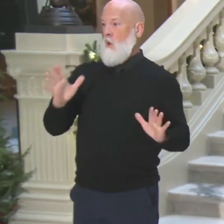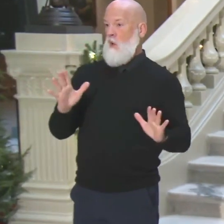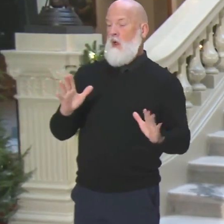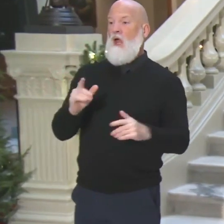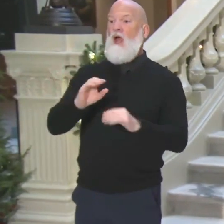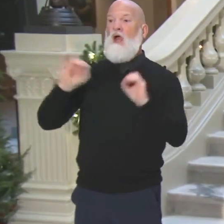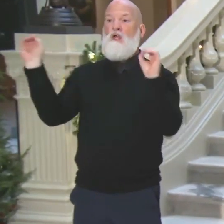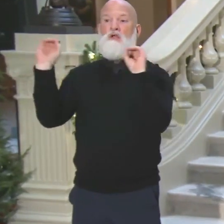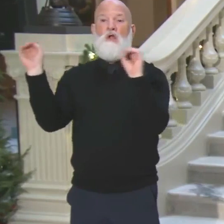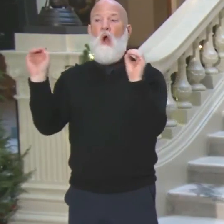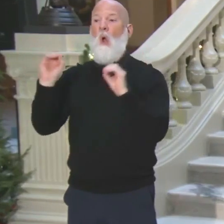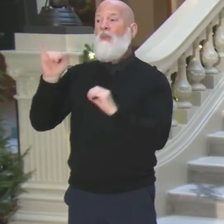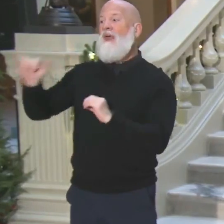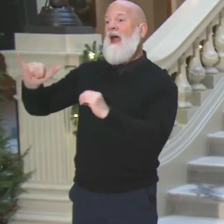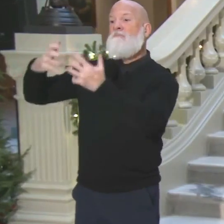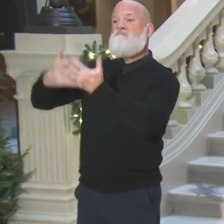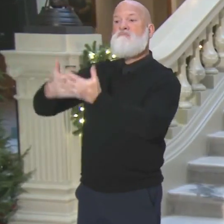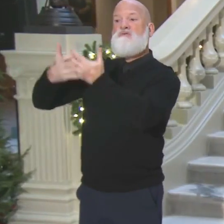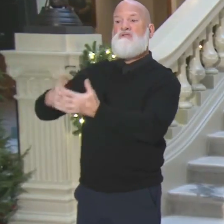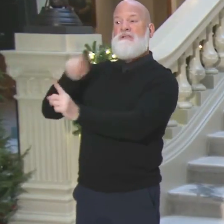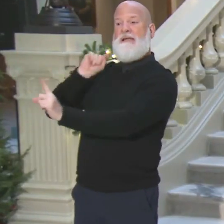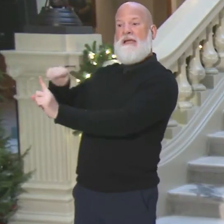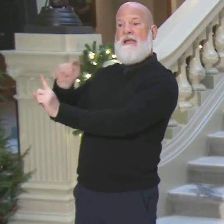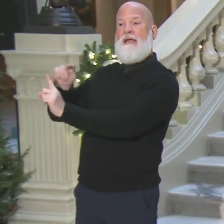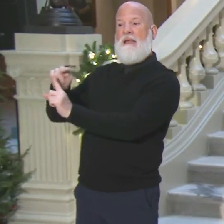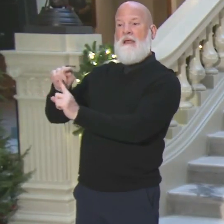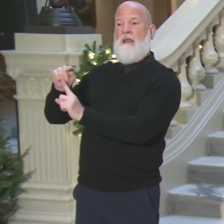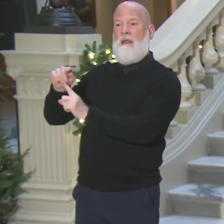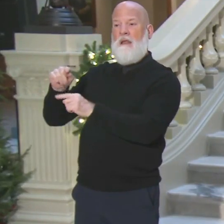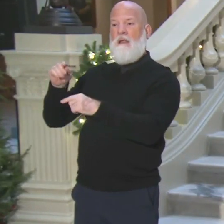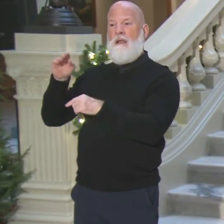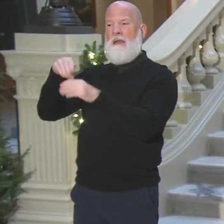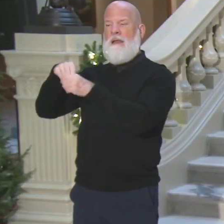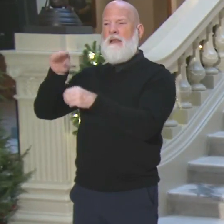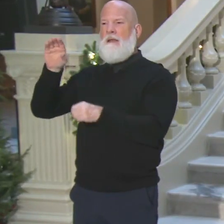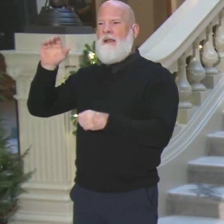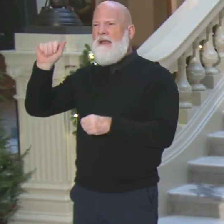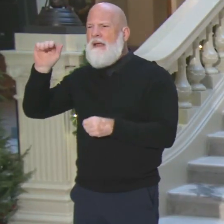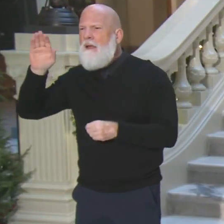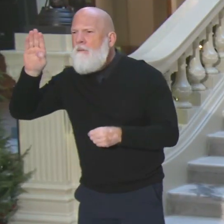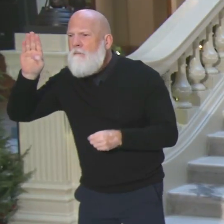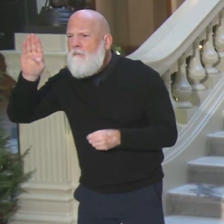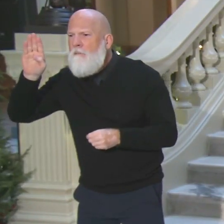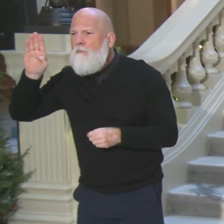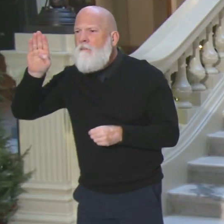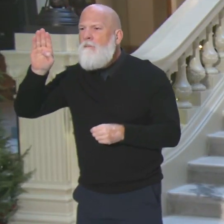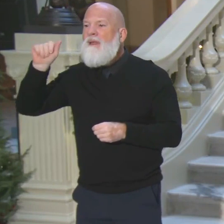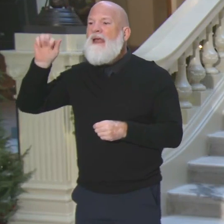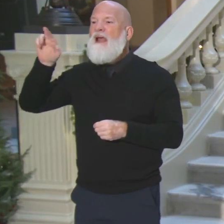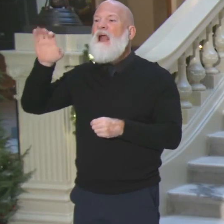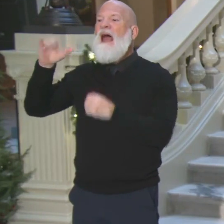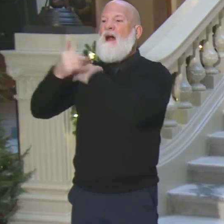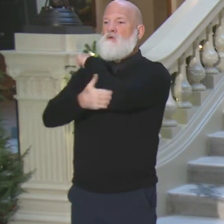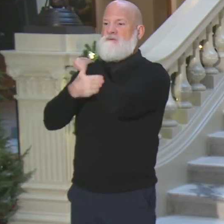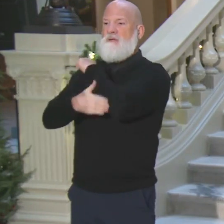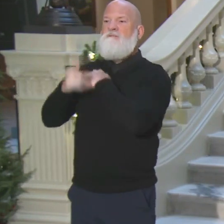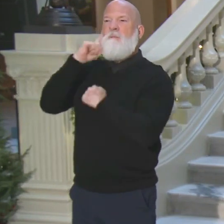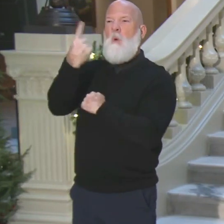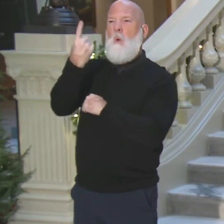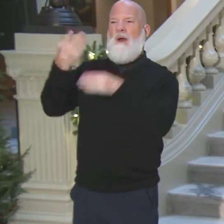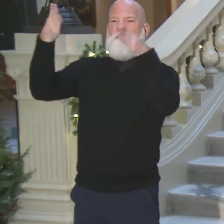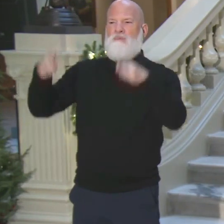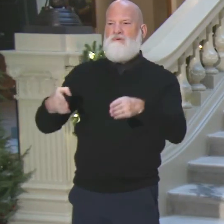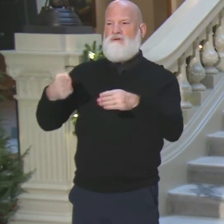Not true. Did not happen. There was a written report from an activist who says the hand count was